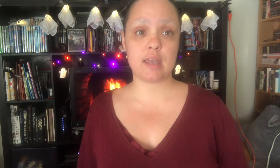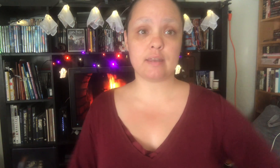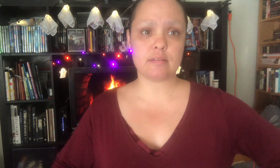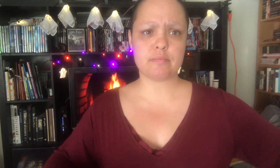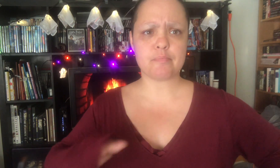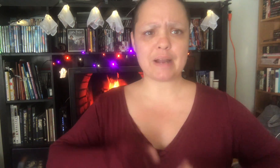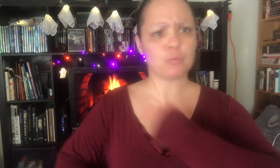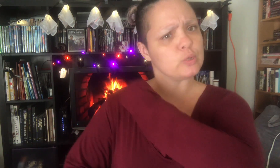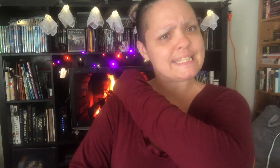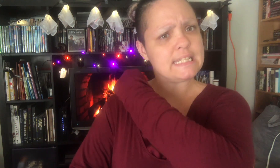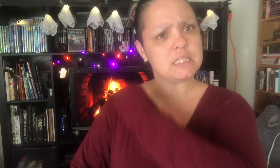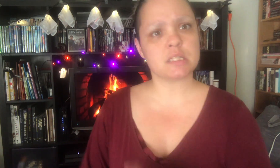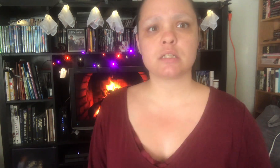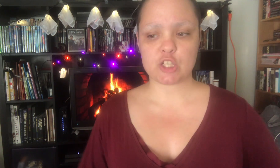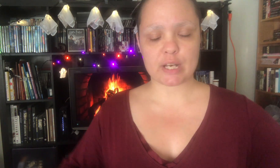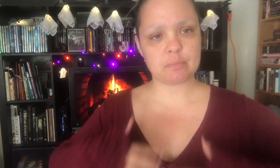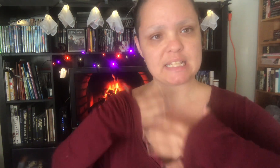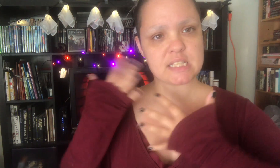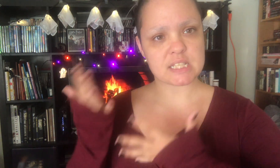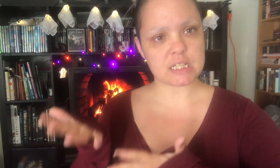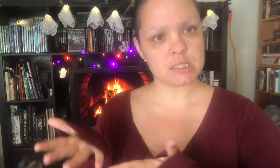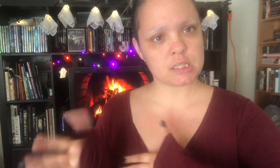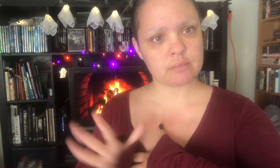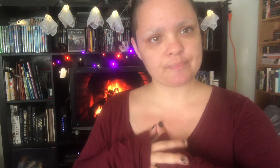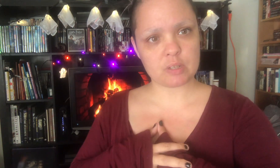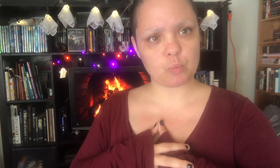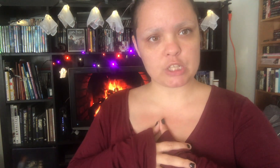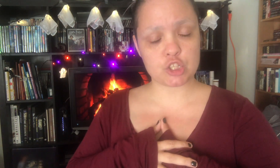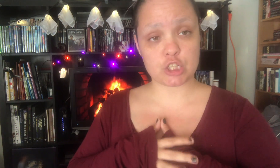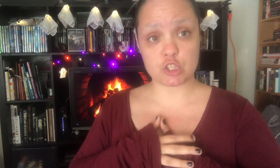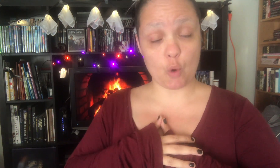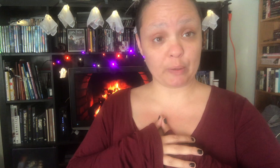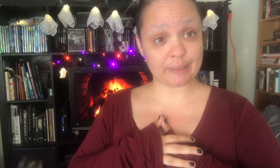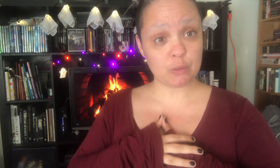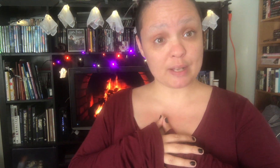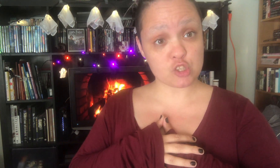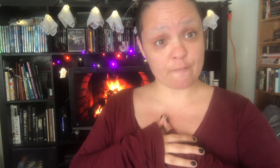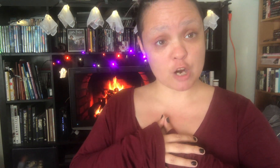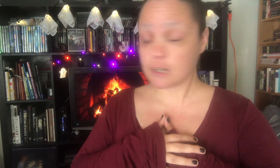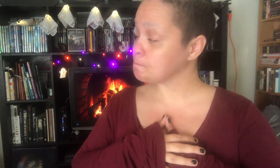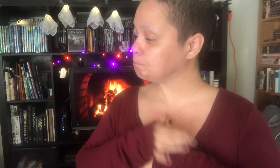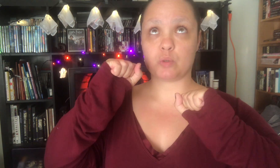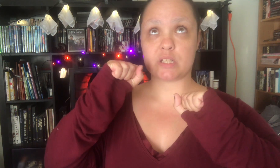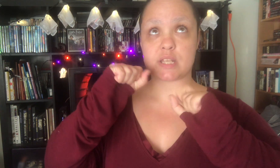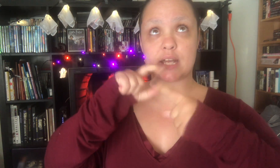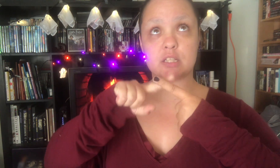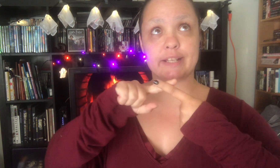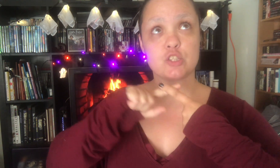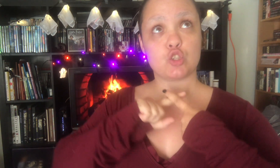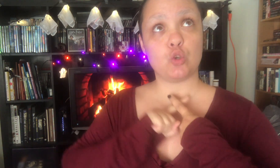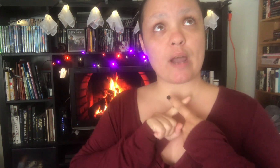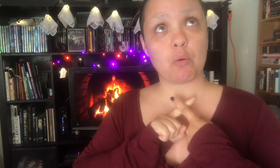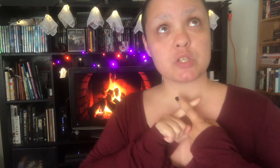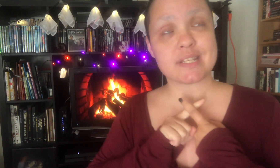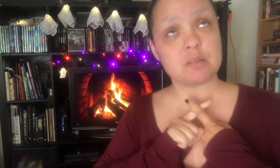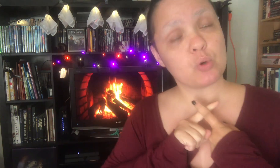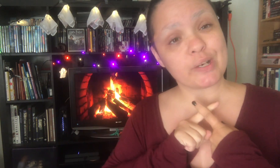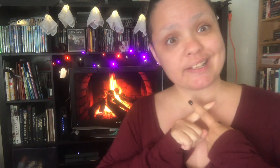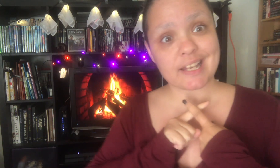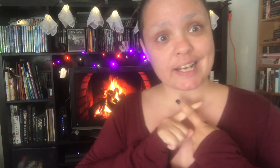my routine. I try to be consistent which is going really well so far. What is that? That's two hours in the morning that I